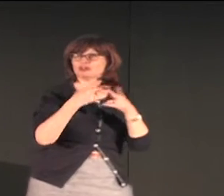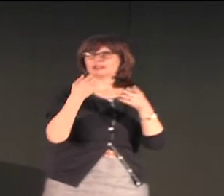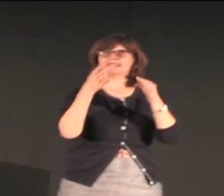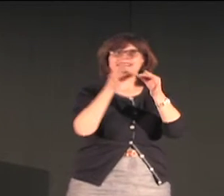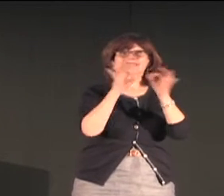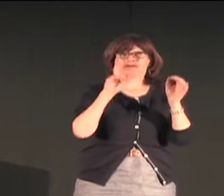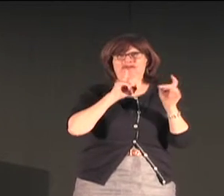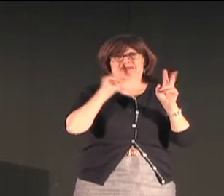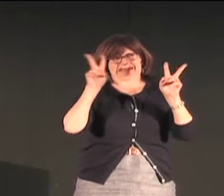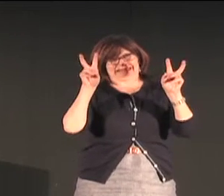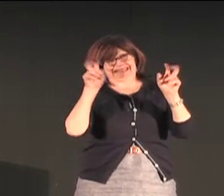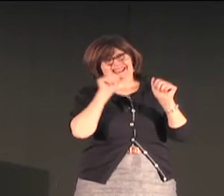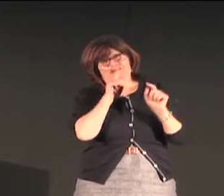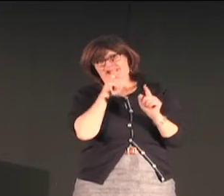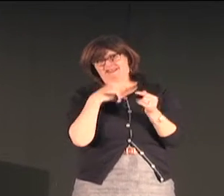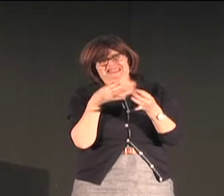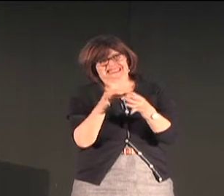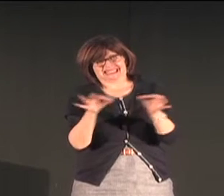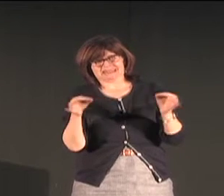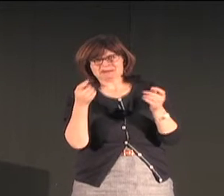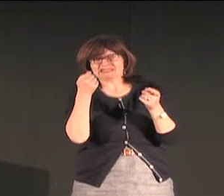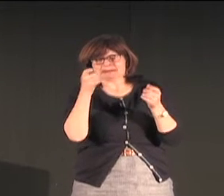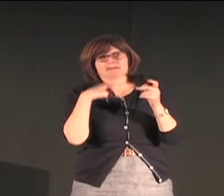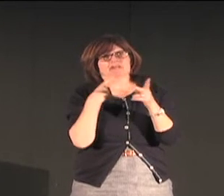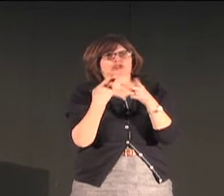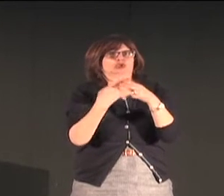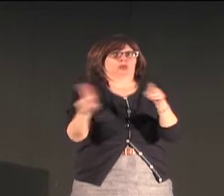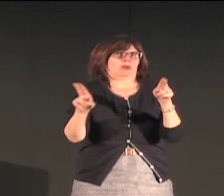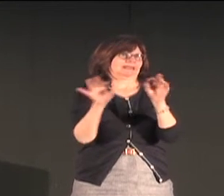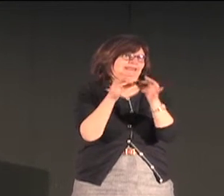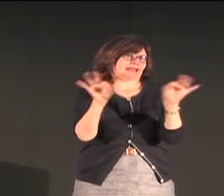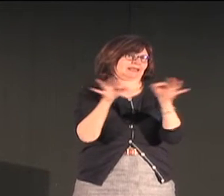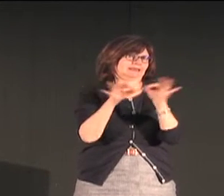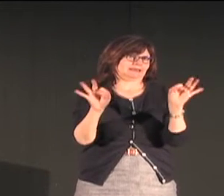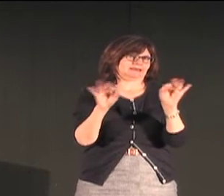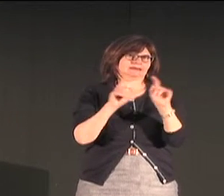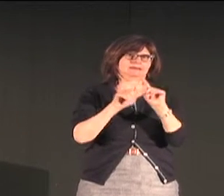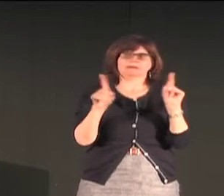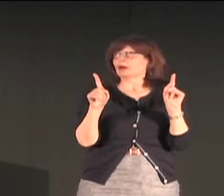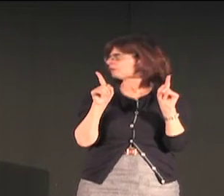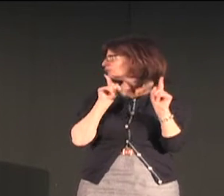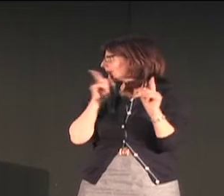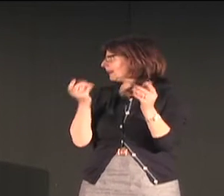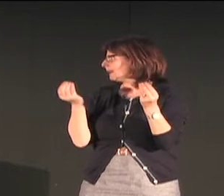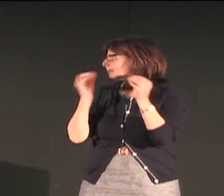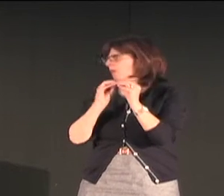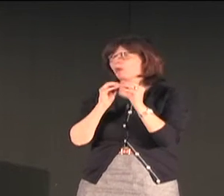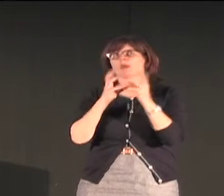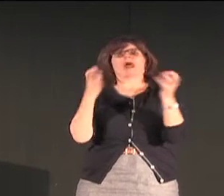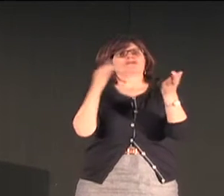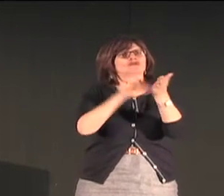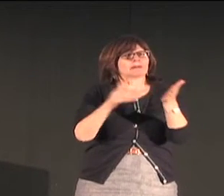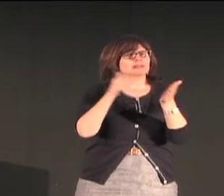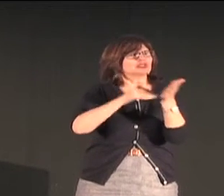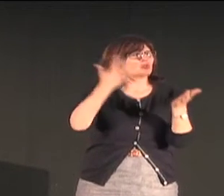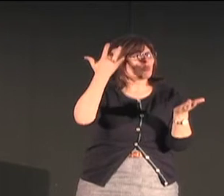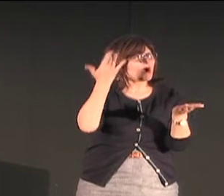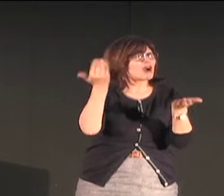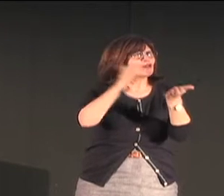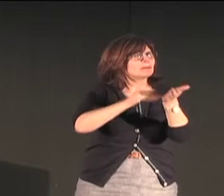so as was mentioned by the person from the audience I don't think we saw full sentences but a lot of